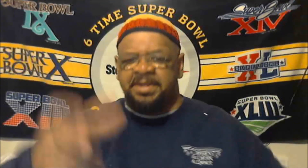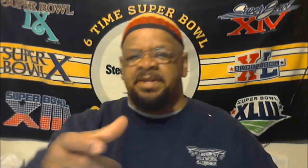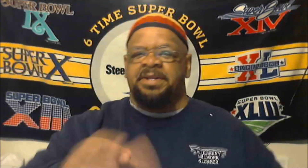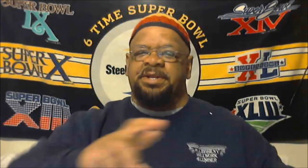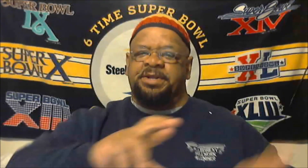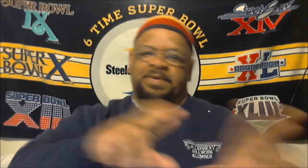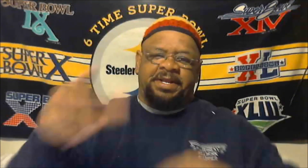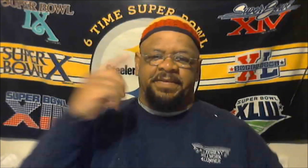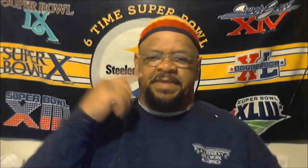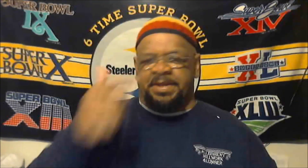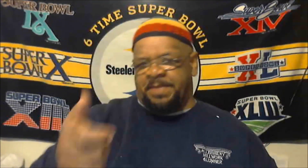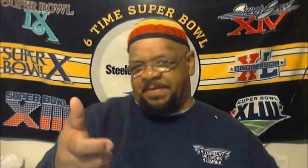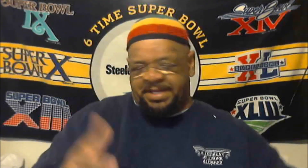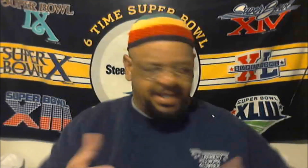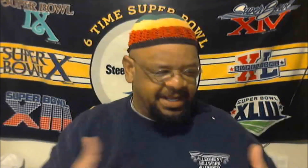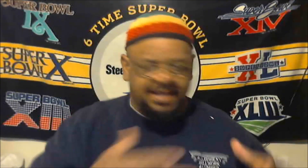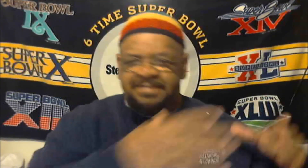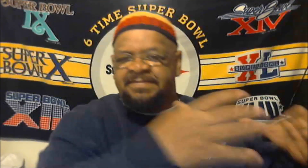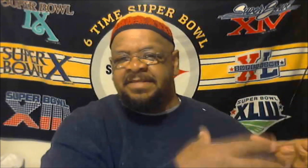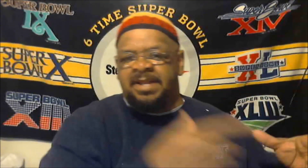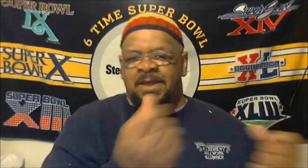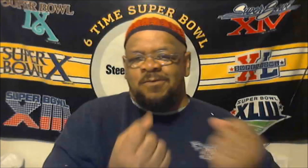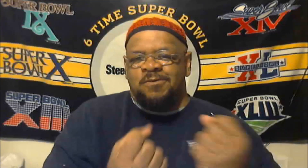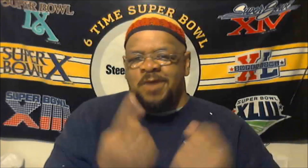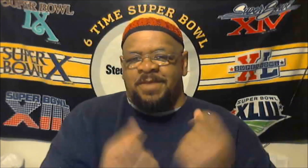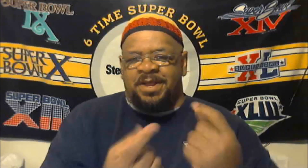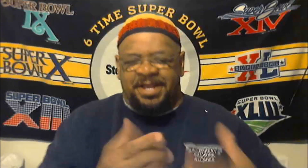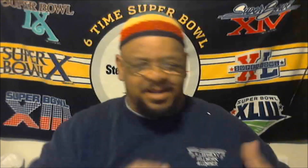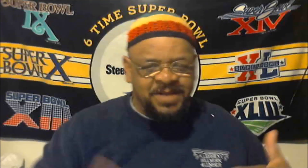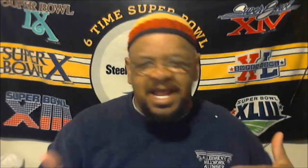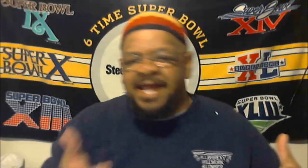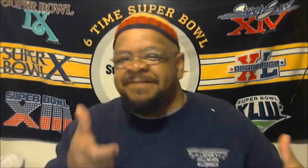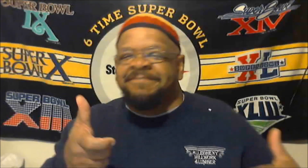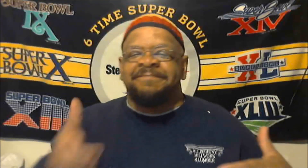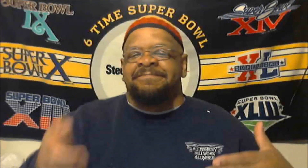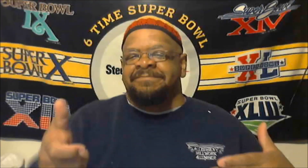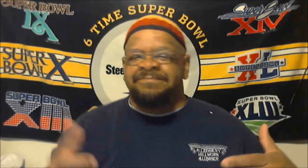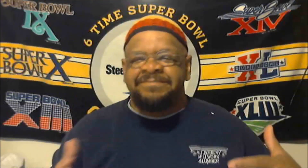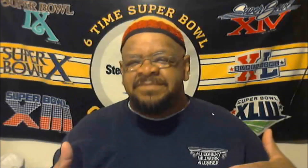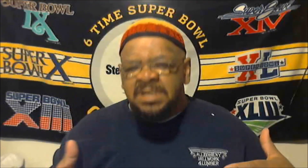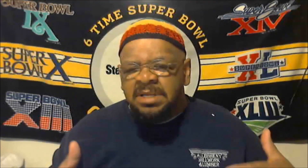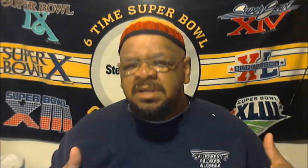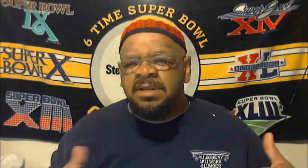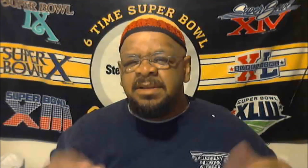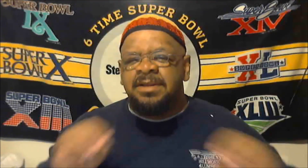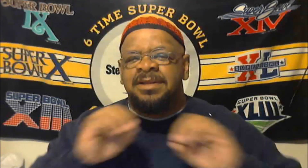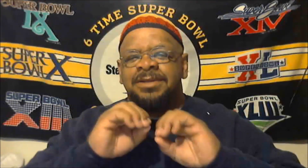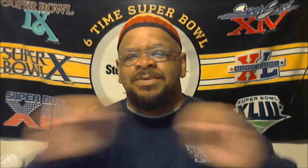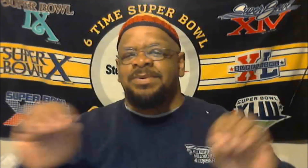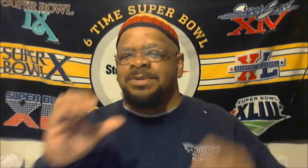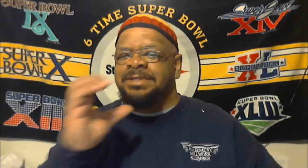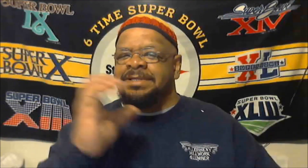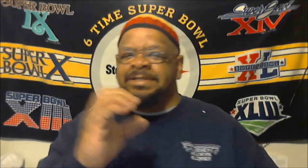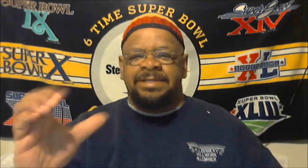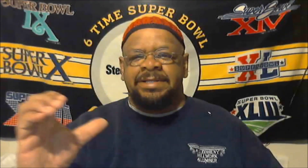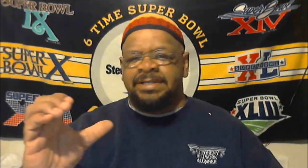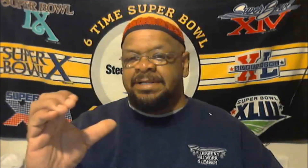cross. But it's more delicate than the blue cross. Take the leekings that I took to stand on the leaf, and I just kind of lay them